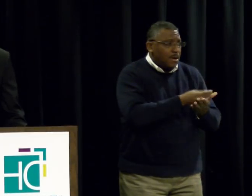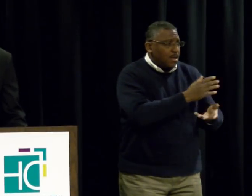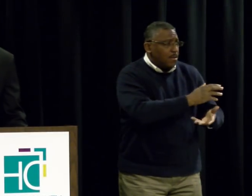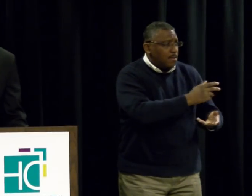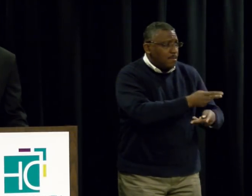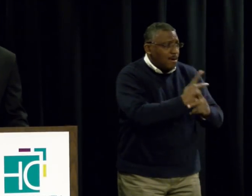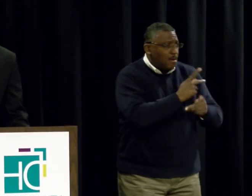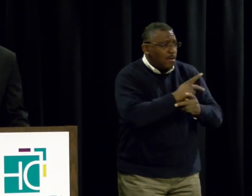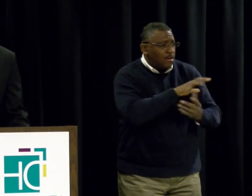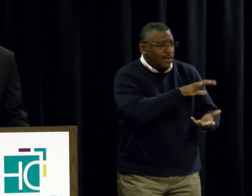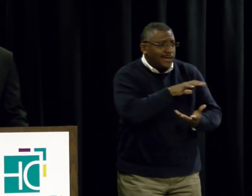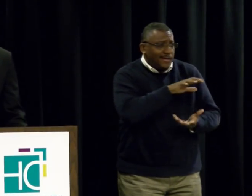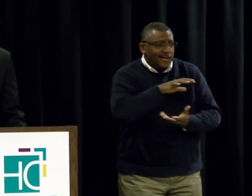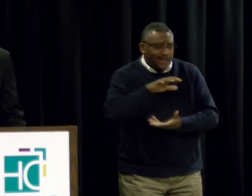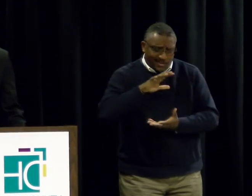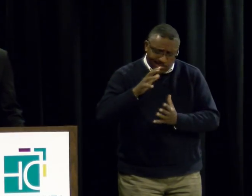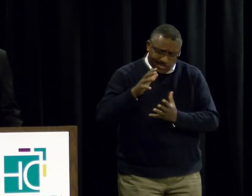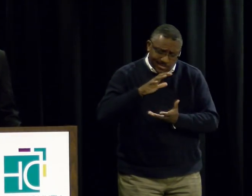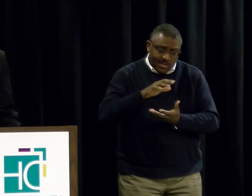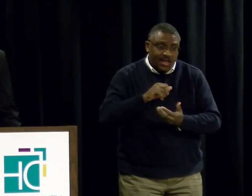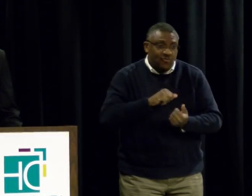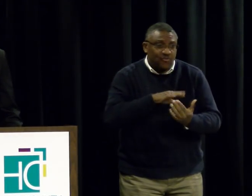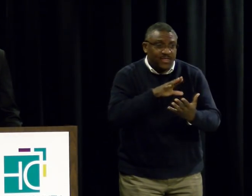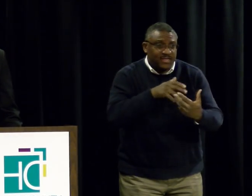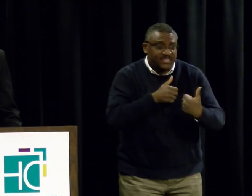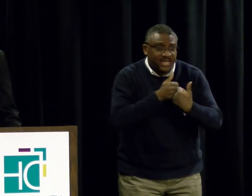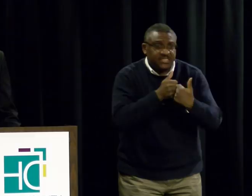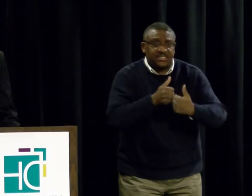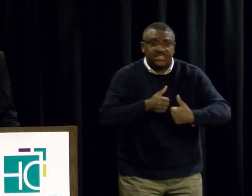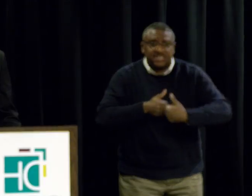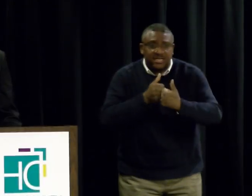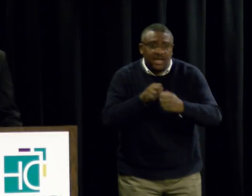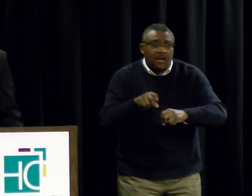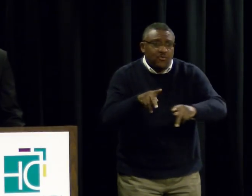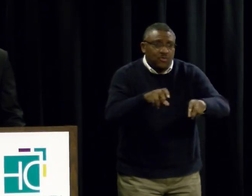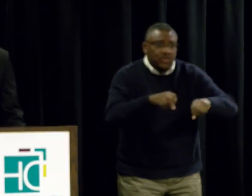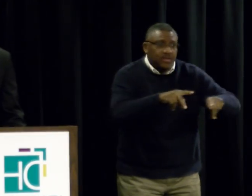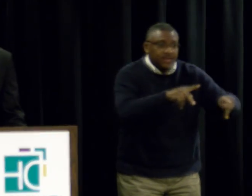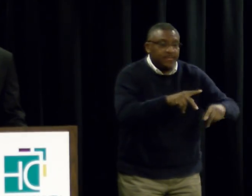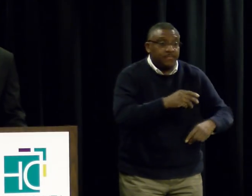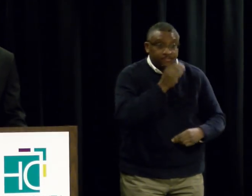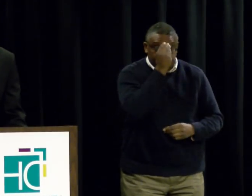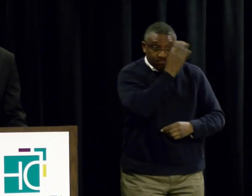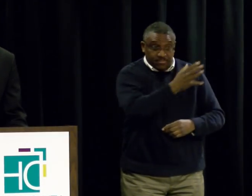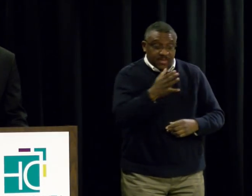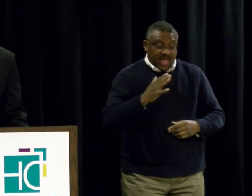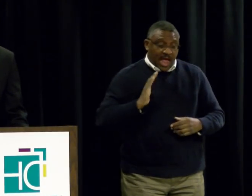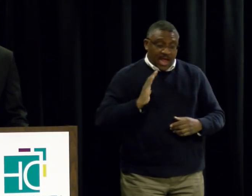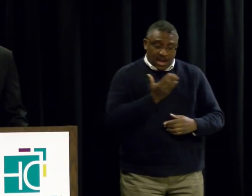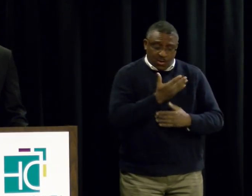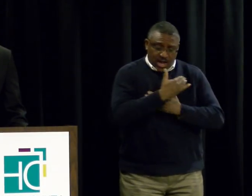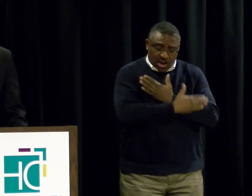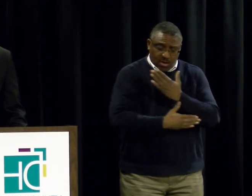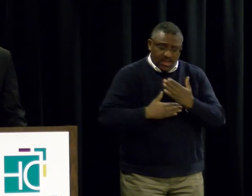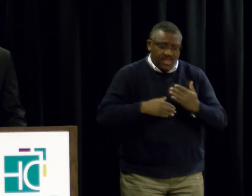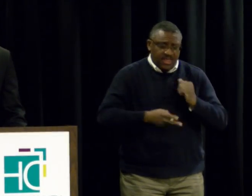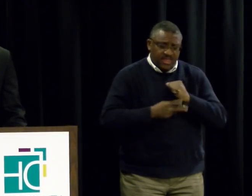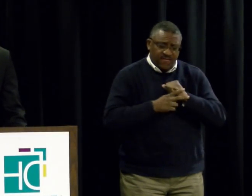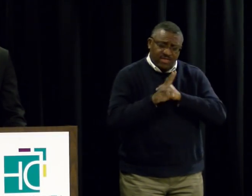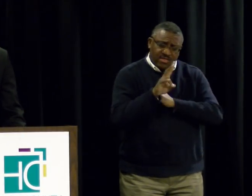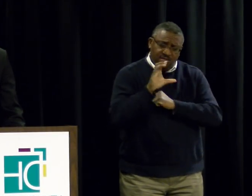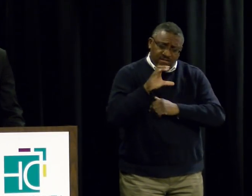address the challenges and the opportunities that we face. Howard County saves approximately $700,000